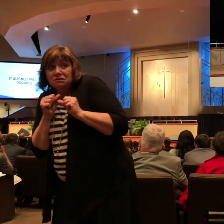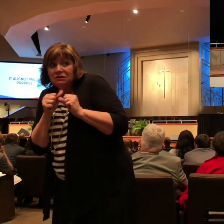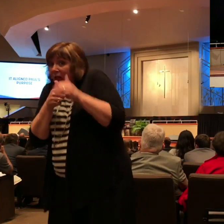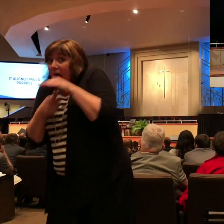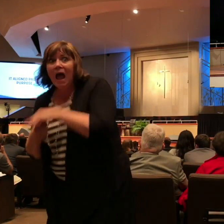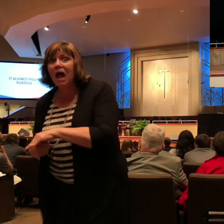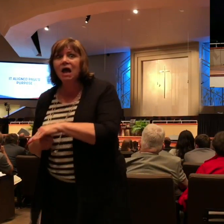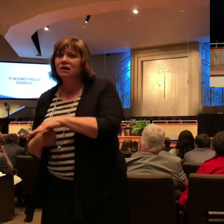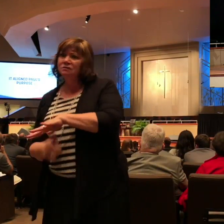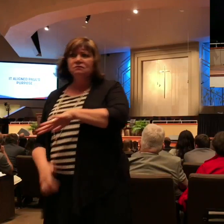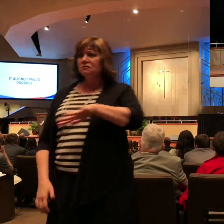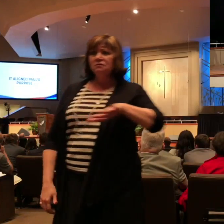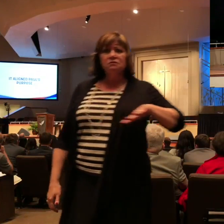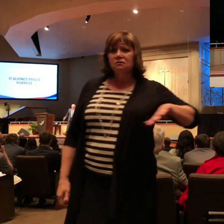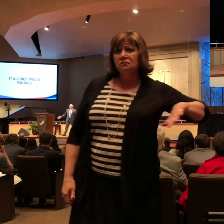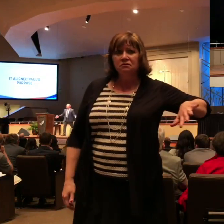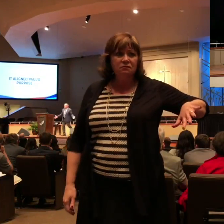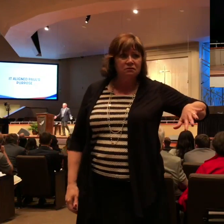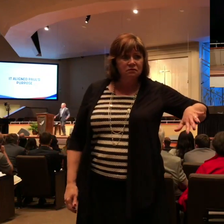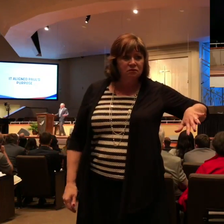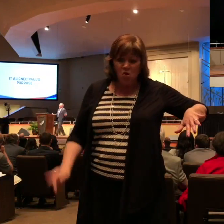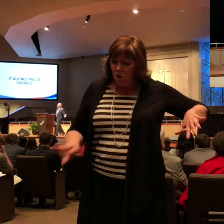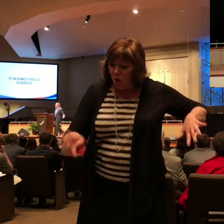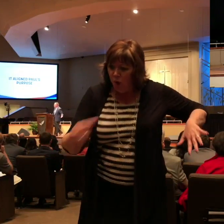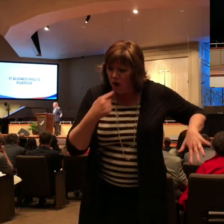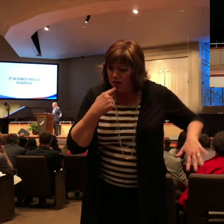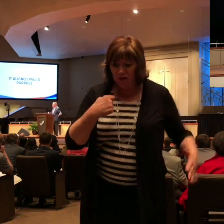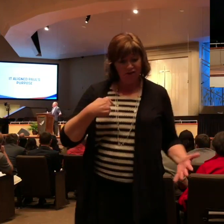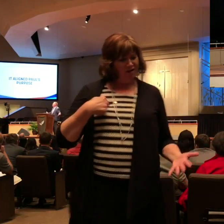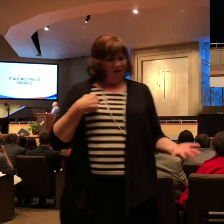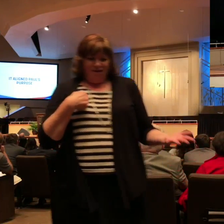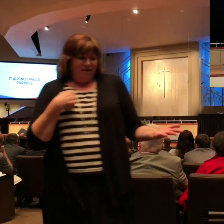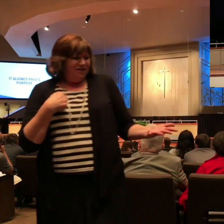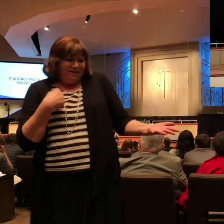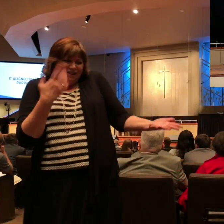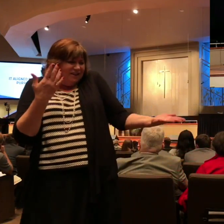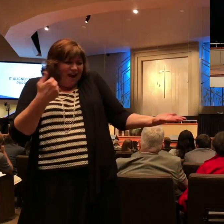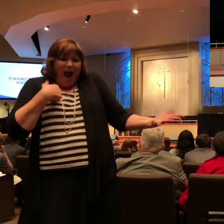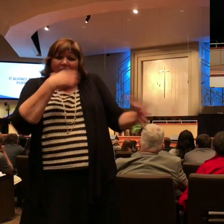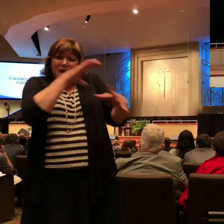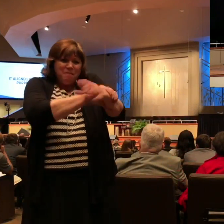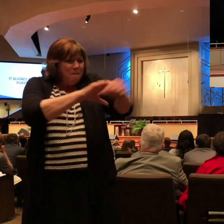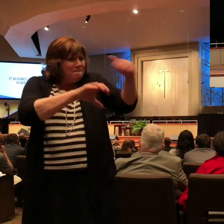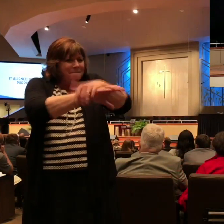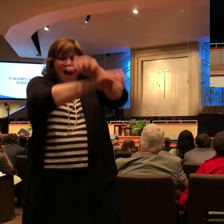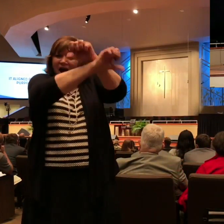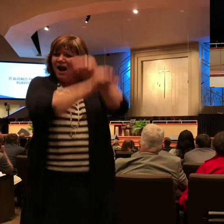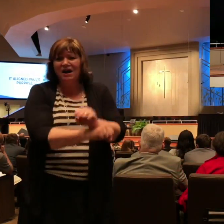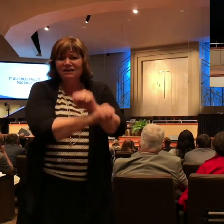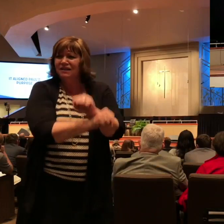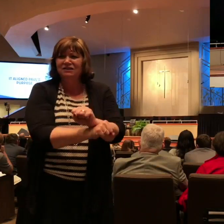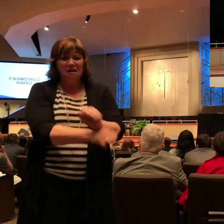seemingly is offensive to some Paul said listen I don't care I'm in shackles but I'm not losing my boldness